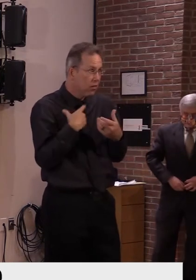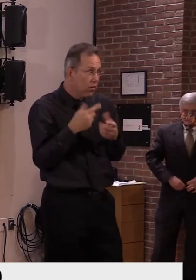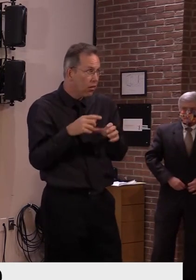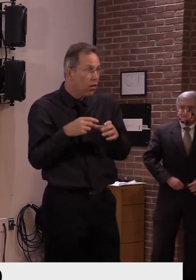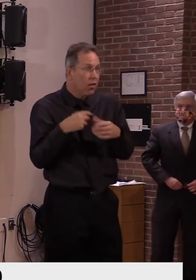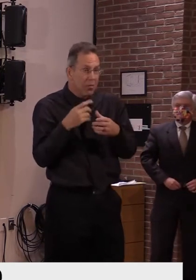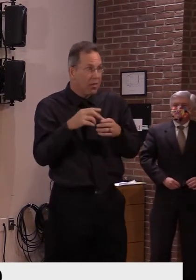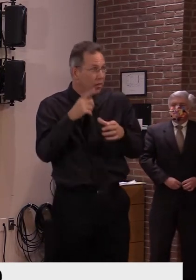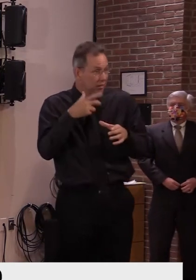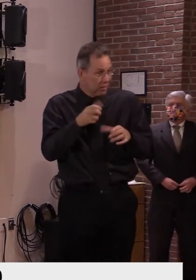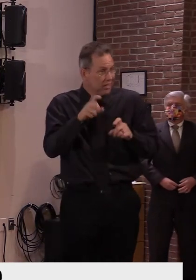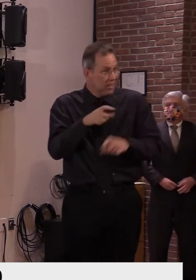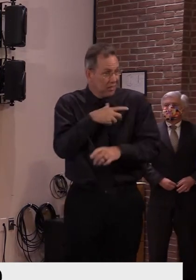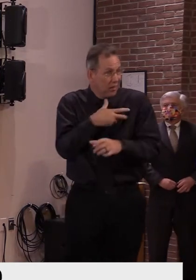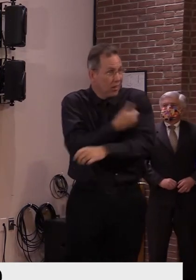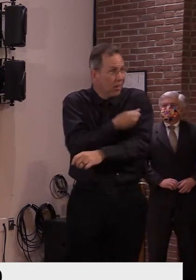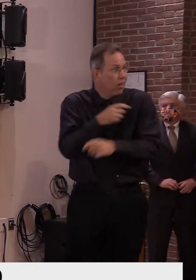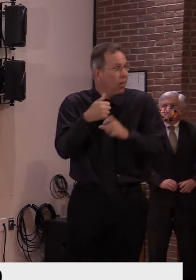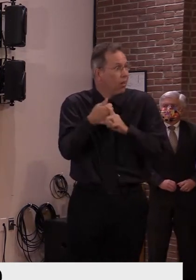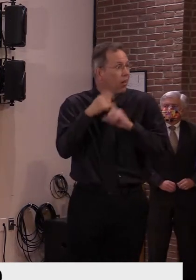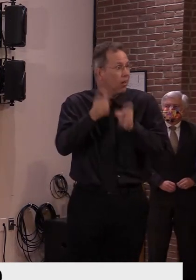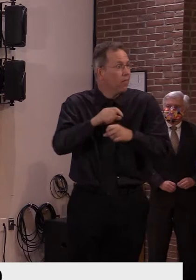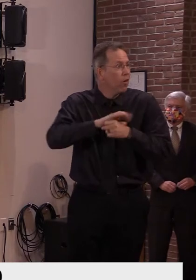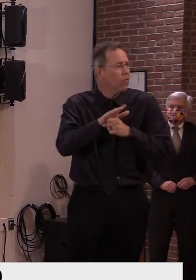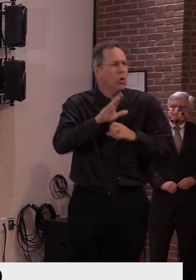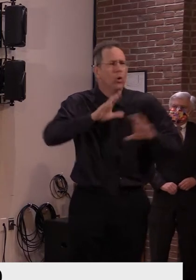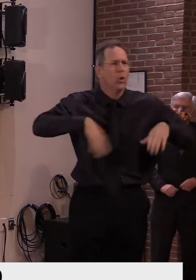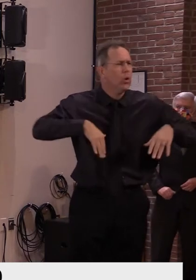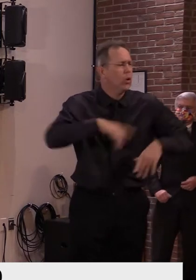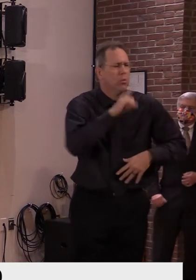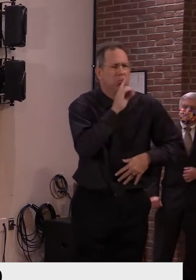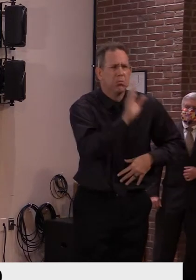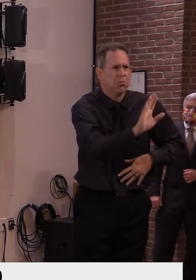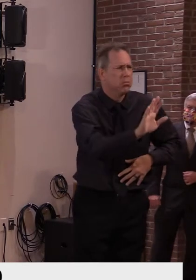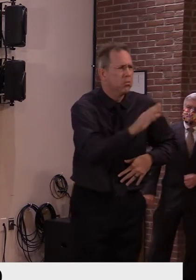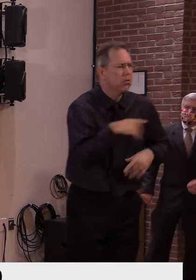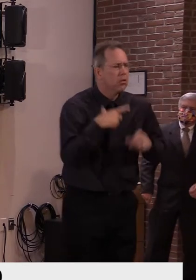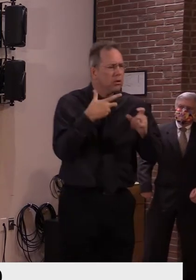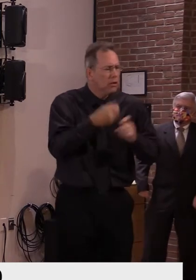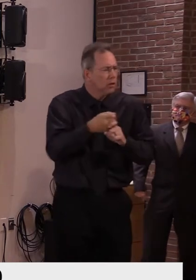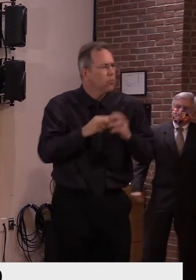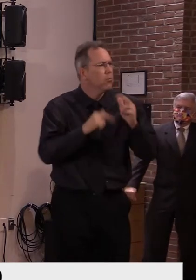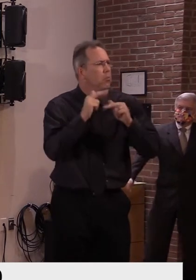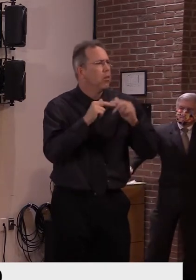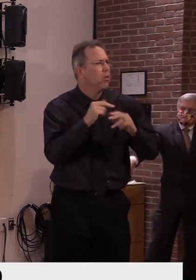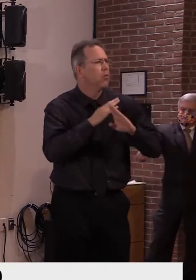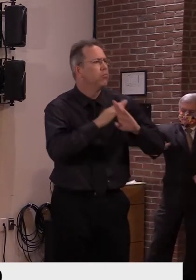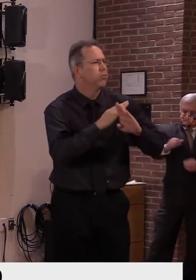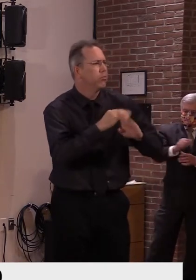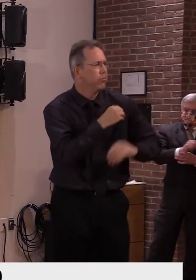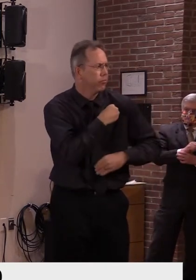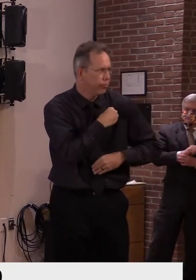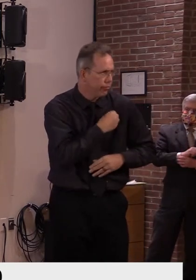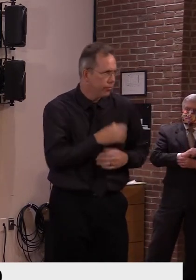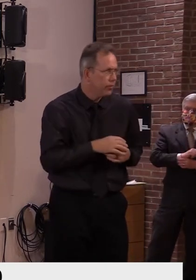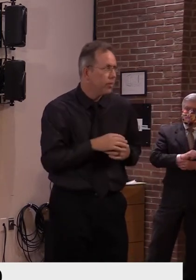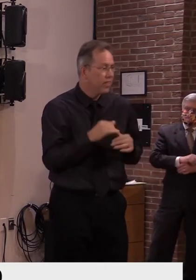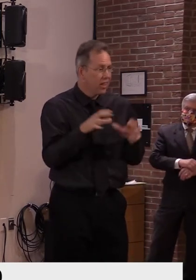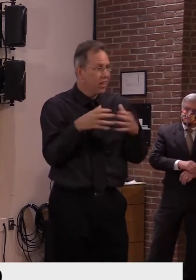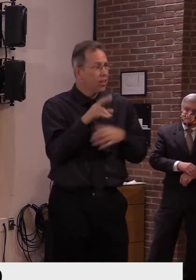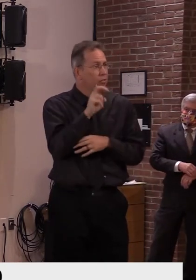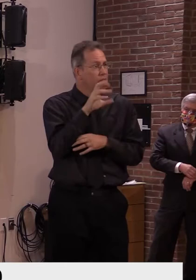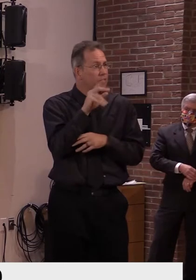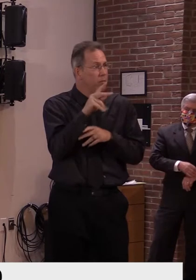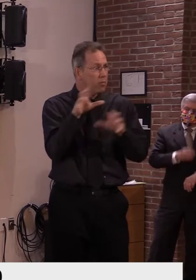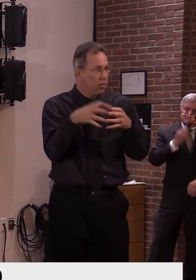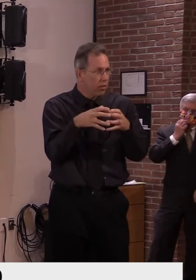Finally, it's important to know it is a placebo controlled trial, meaning throughout the people enrolled in the study, a third will get a placebo, two thirds